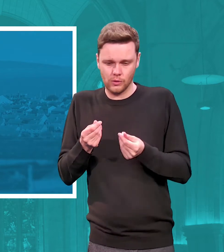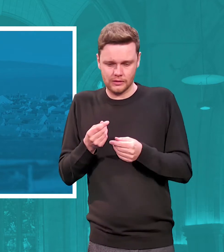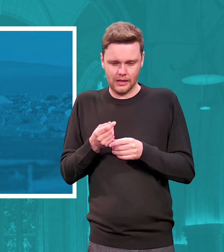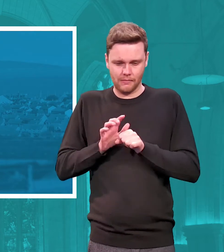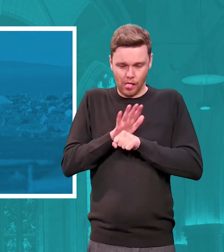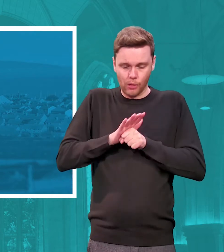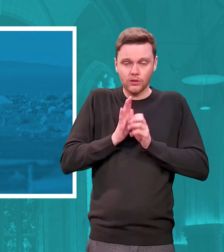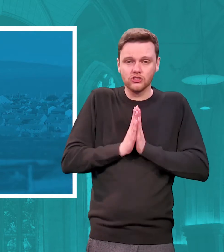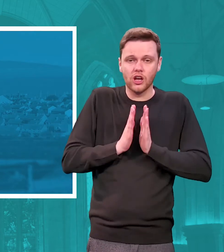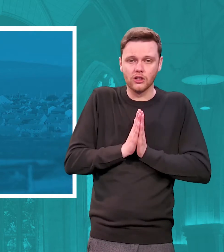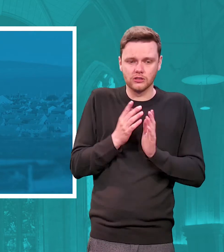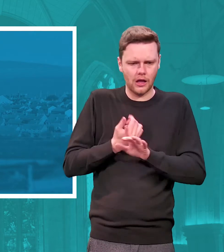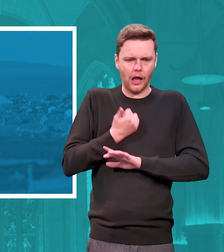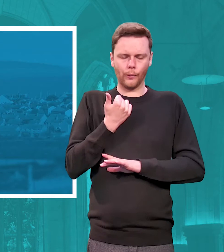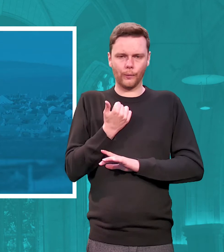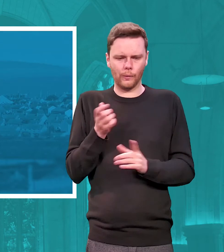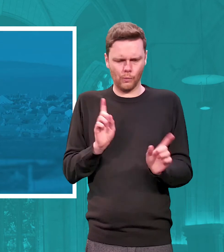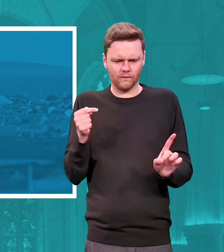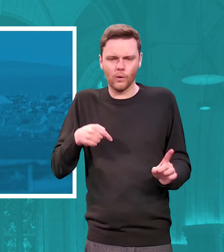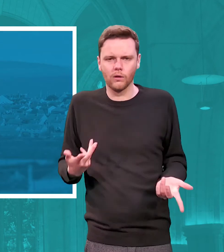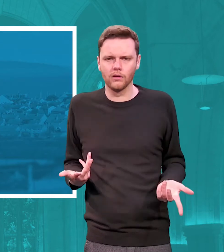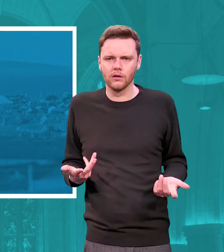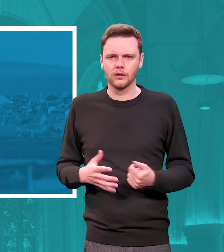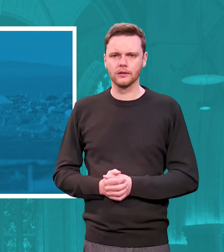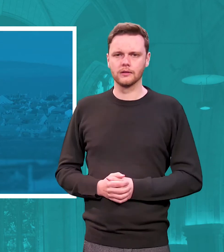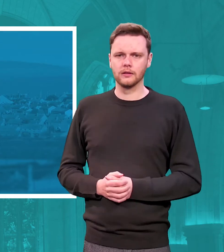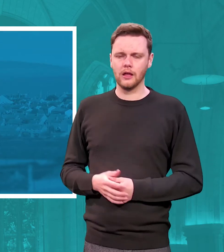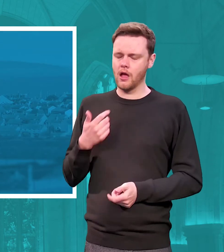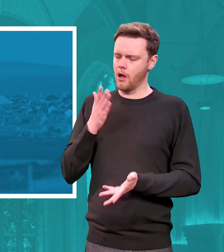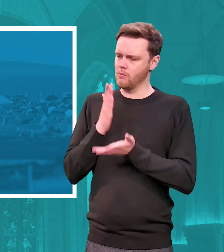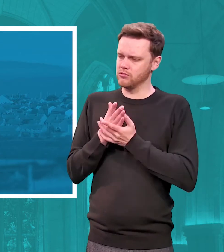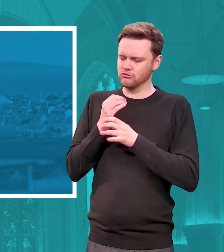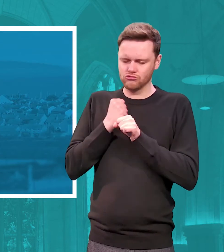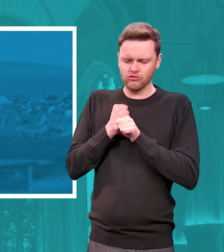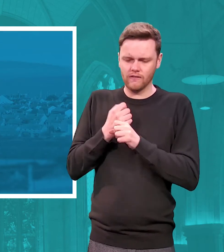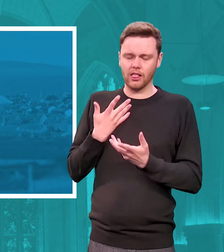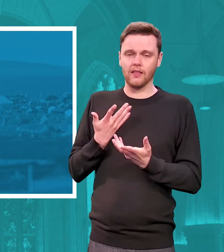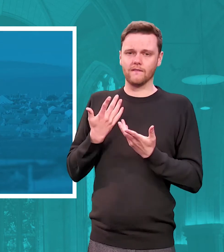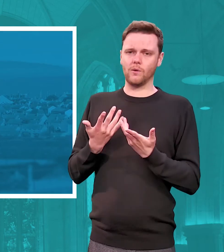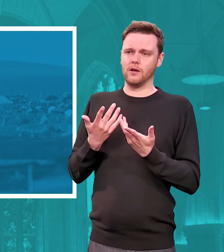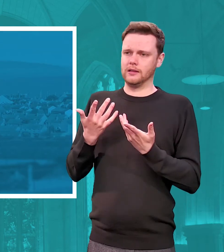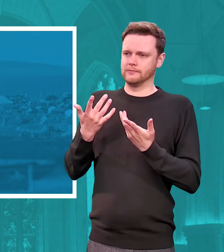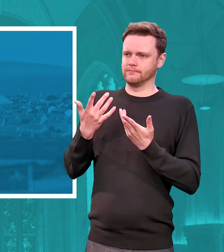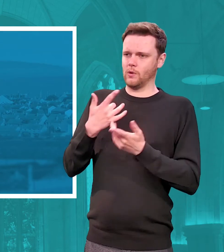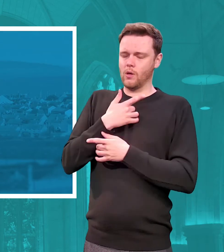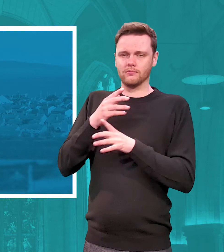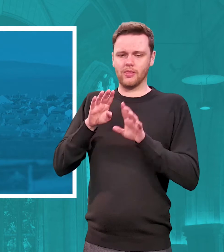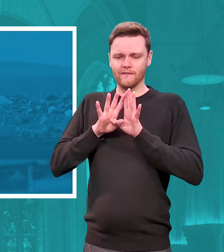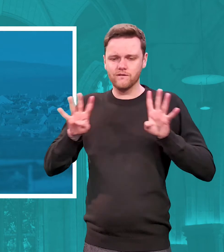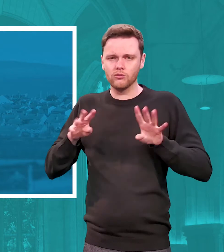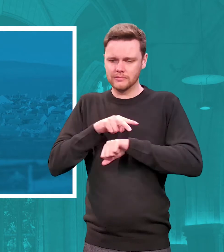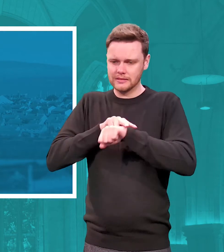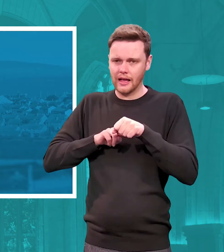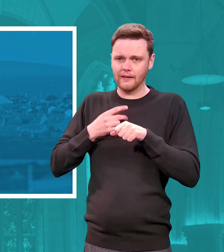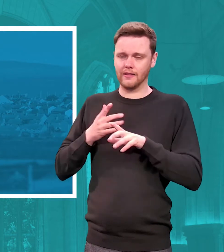how and for what development i'm so grateful to the members of the forum and all the staff in the national